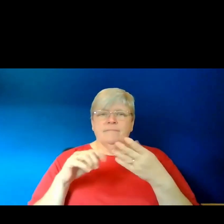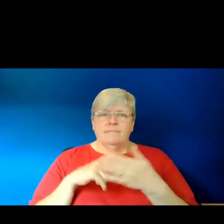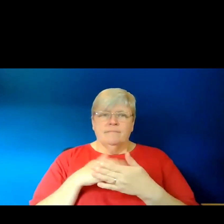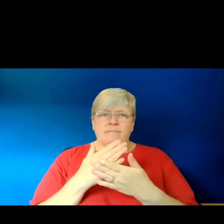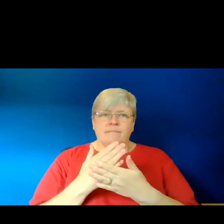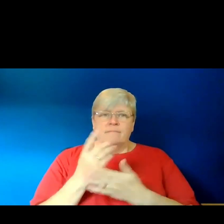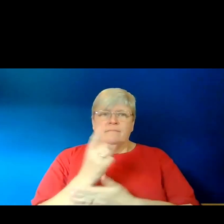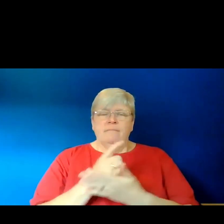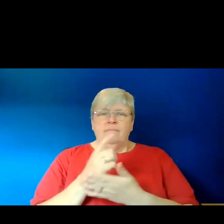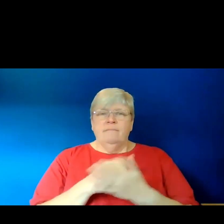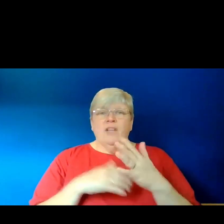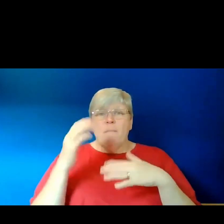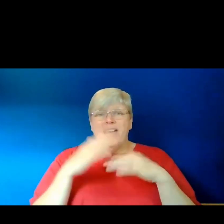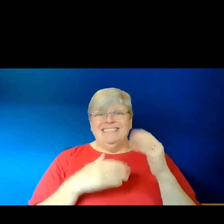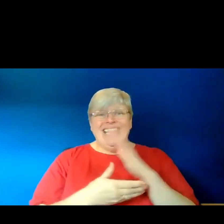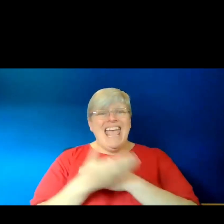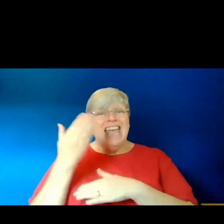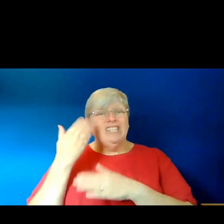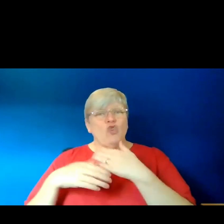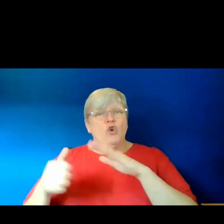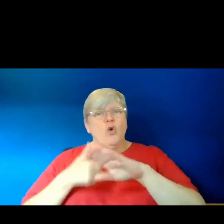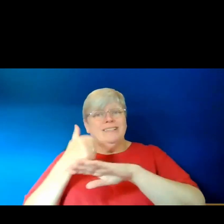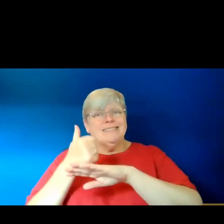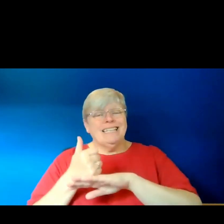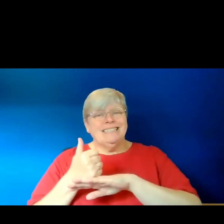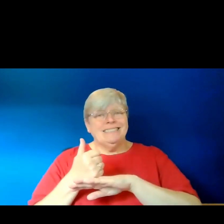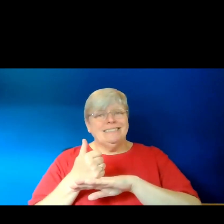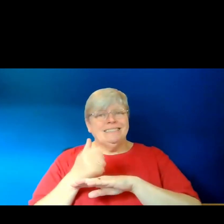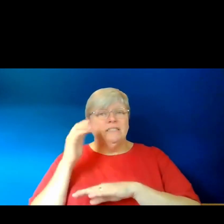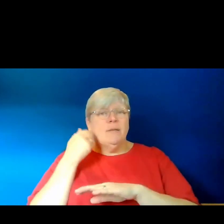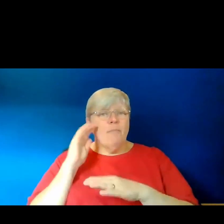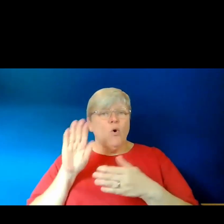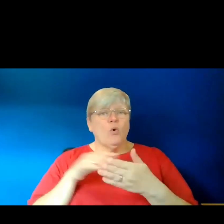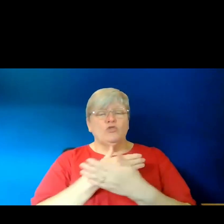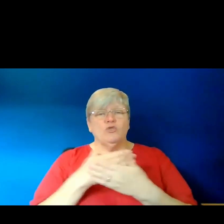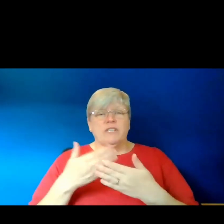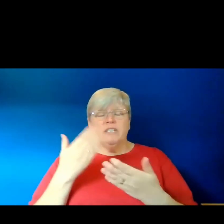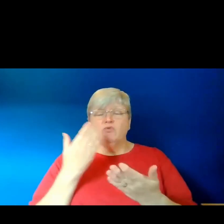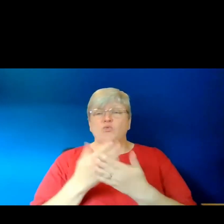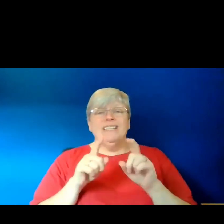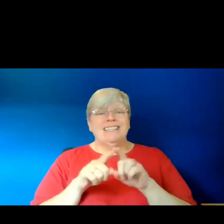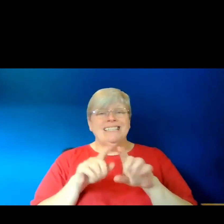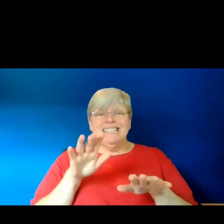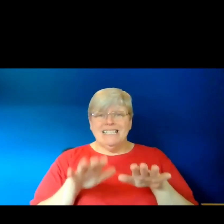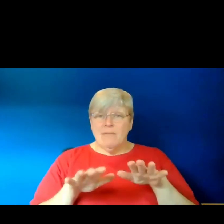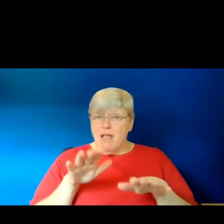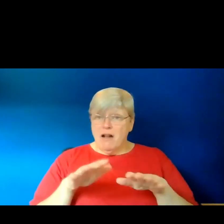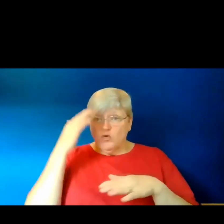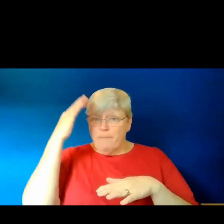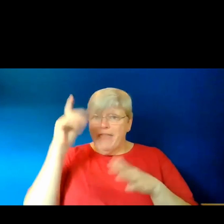on building historical settings and poetry. And this can be really similar to writing about myths and legends,